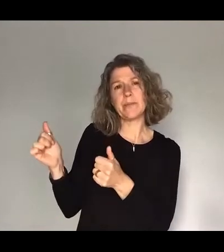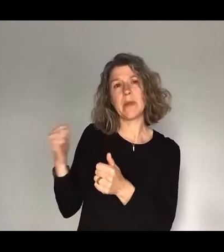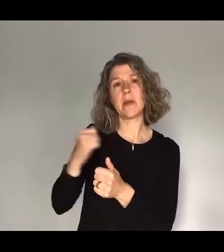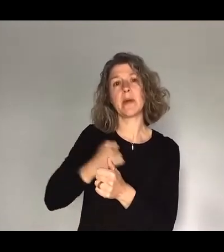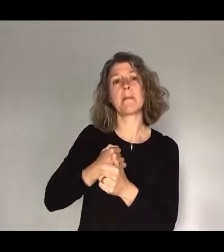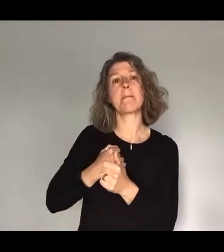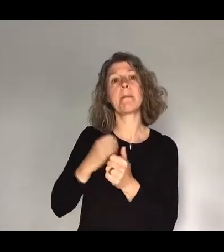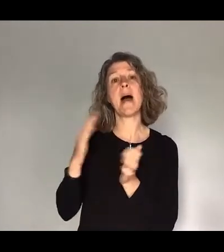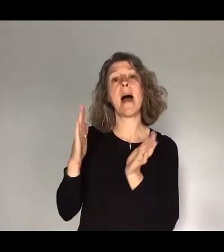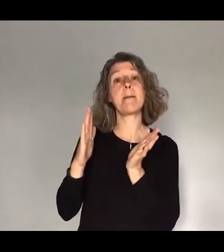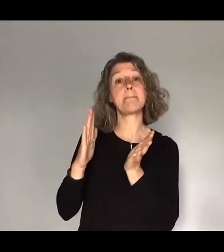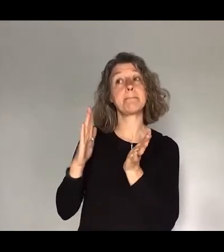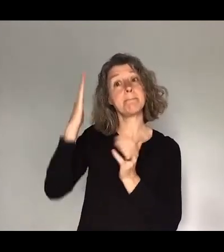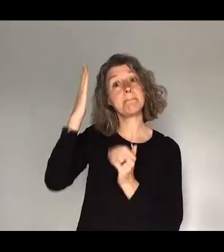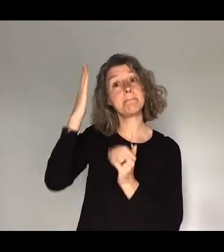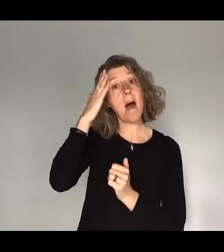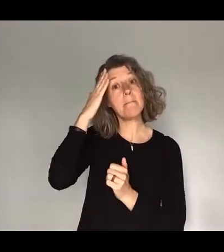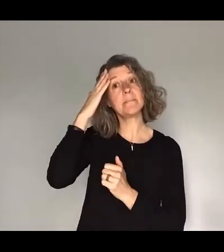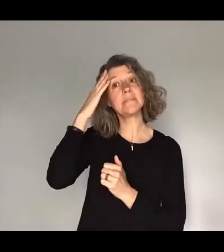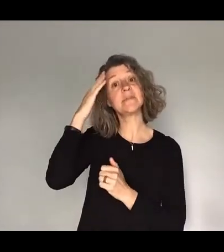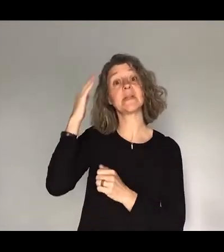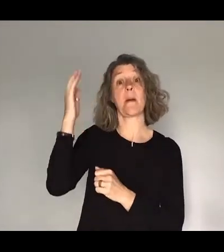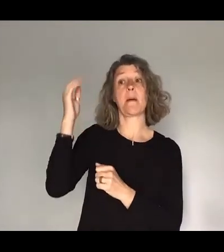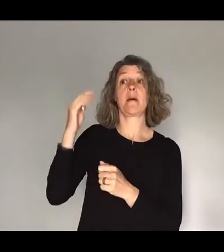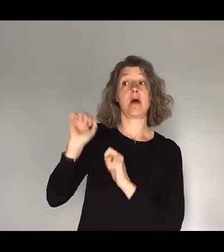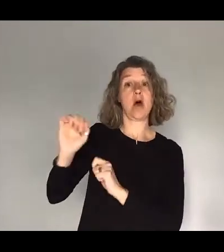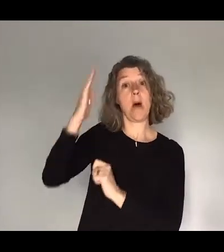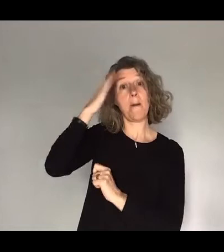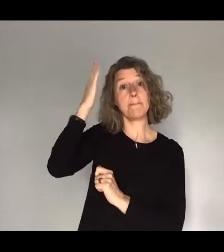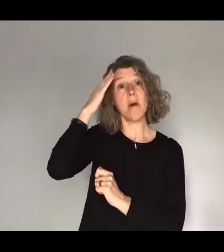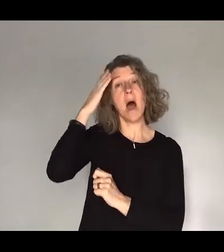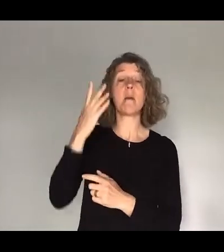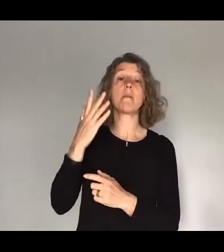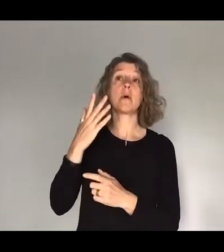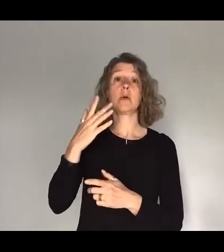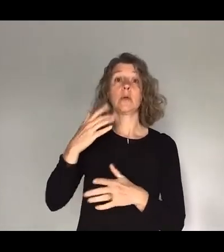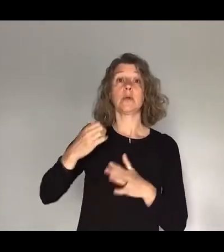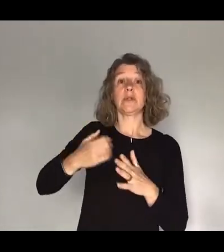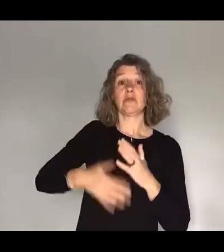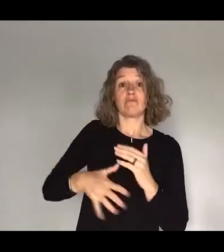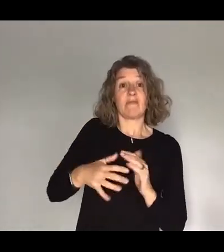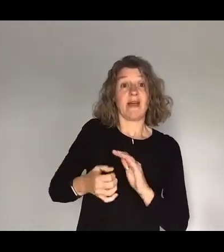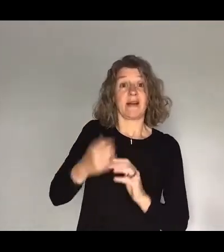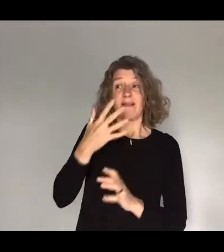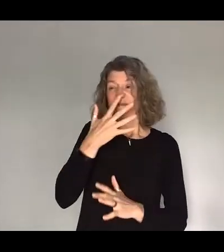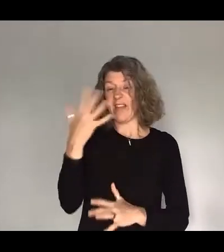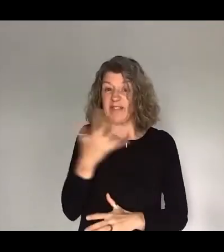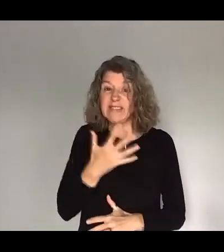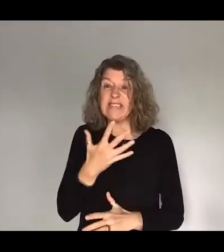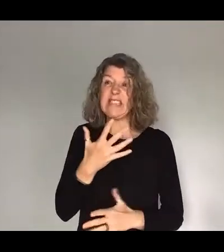when she had her and had struggled with quite severe alcoholism for her whole life and that kind of filtered down into my immediate family